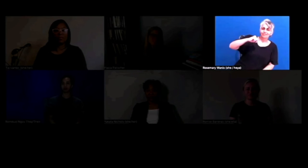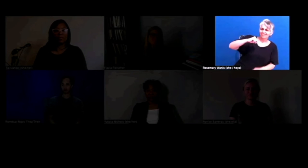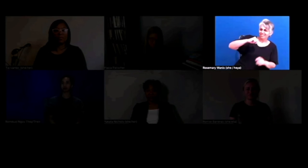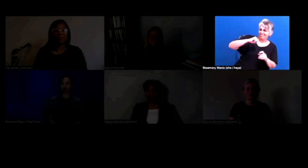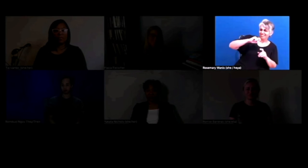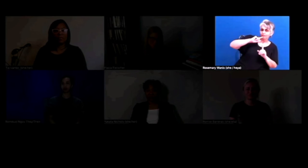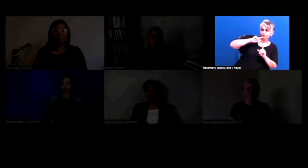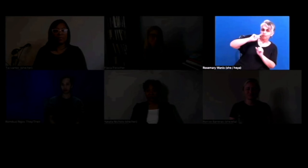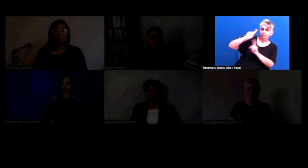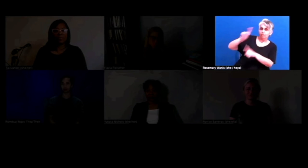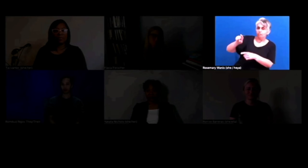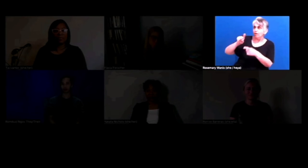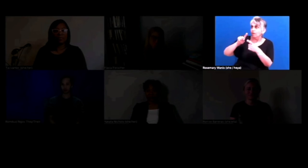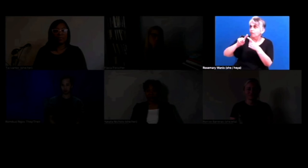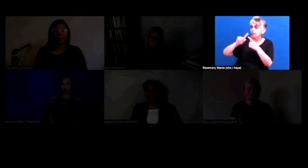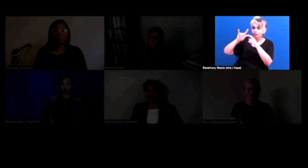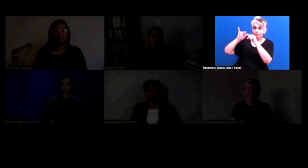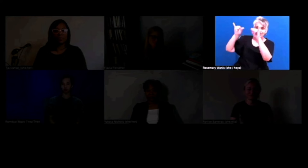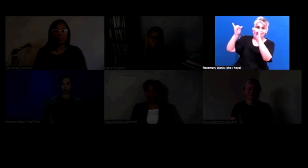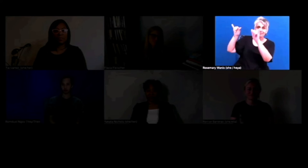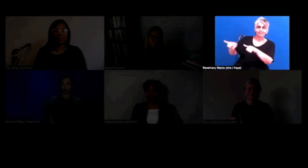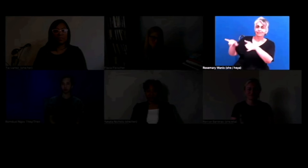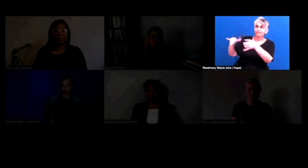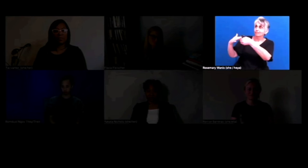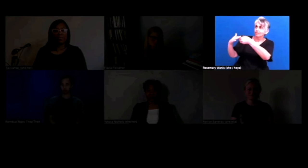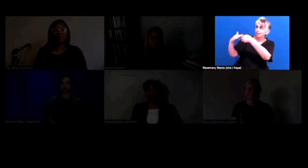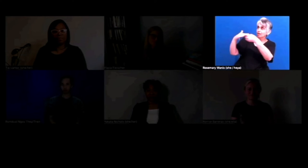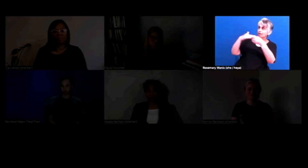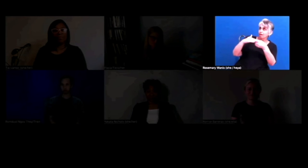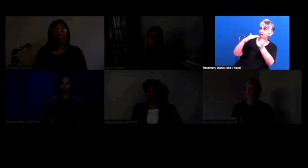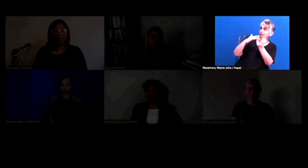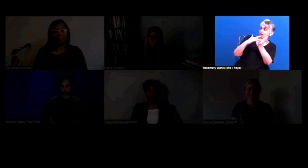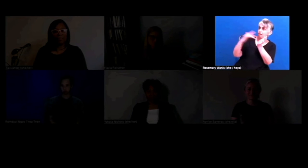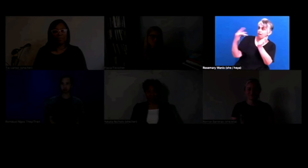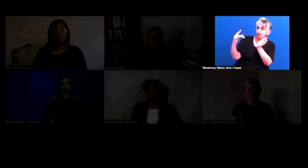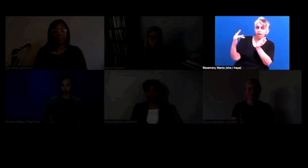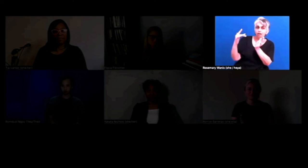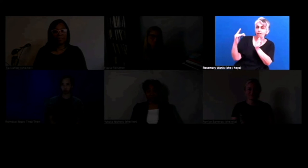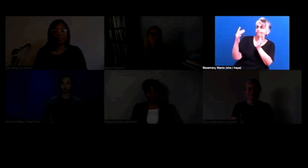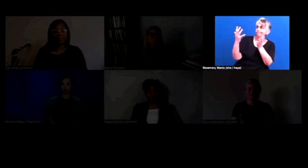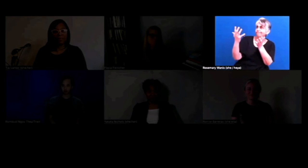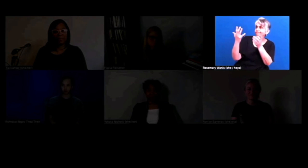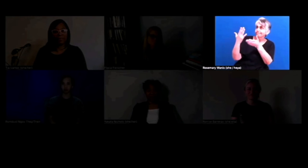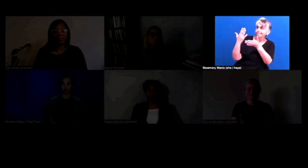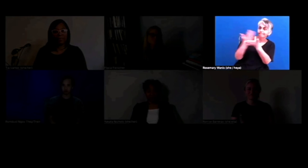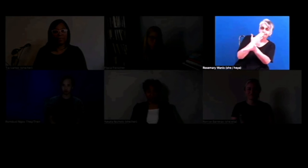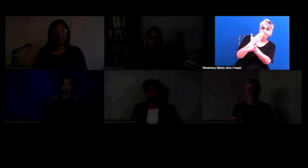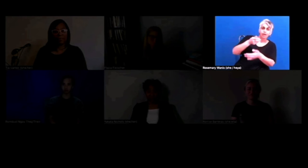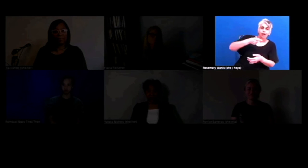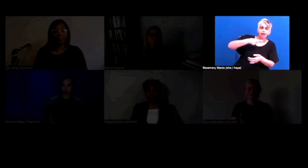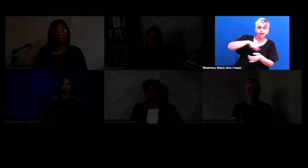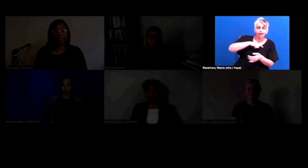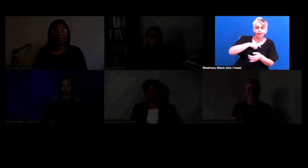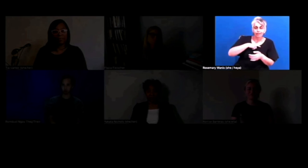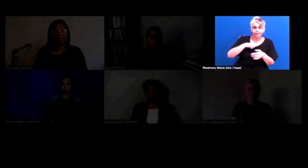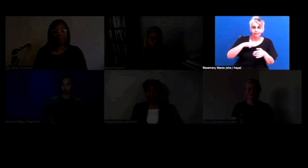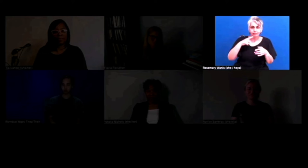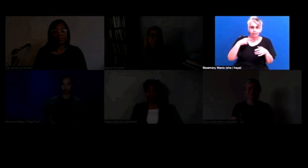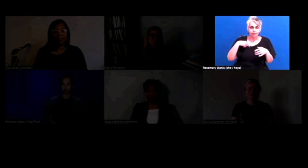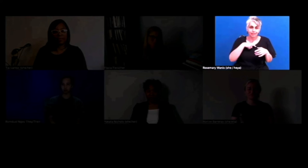system of oppression and taking advantage of us, marginalizing us, that we need to come together to